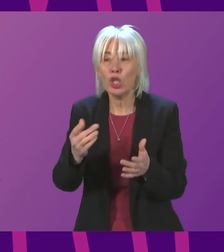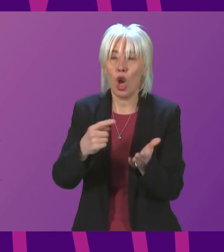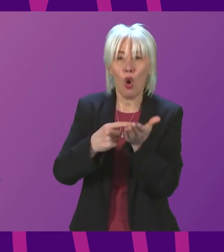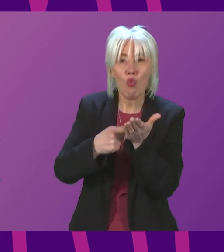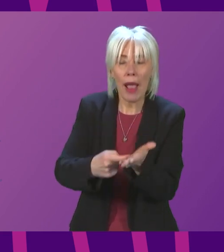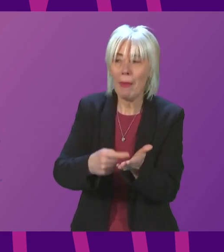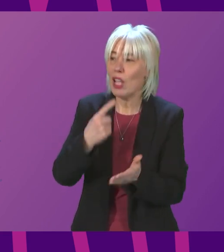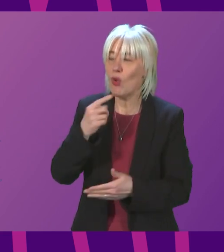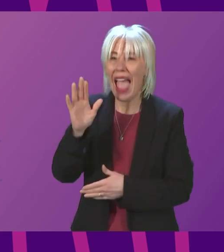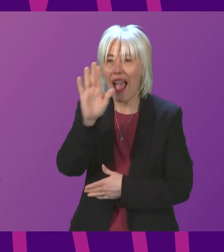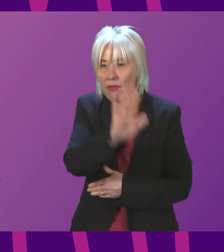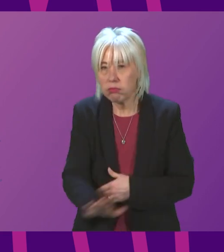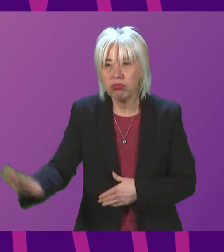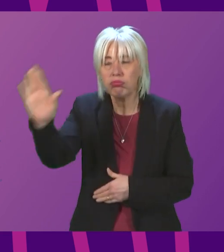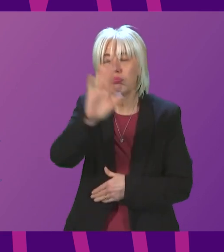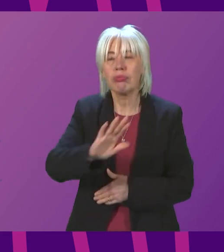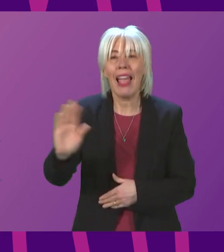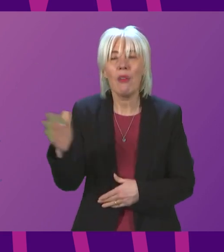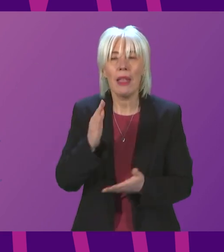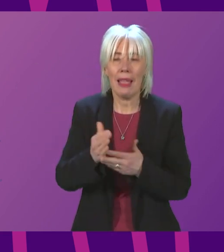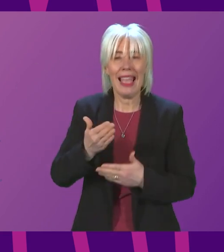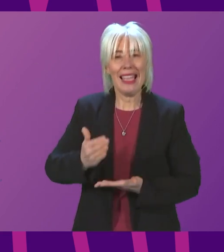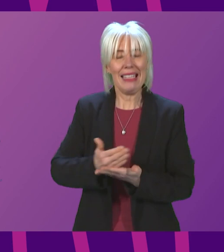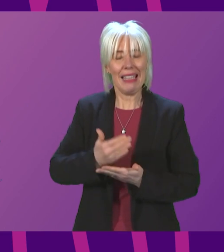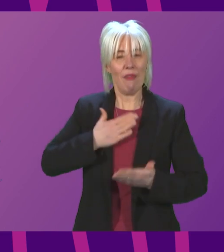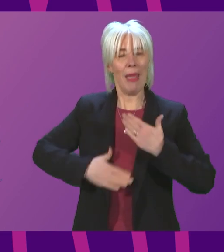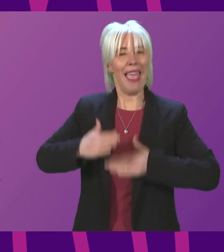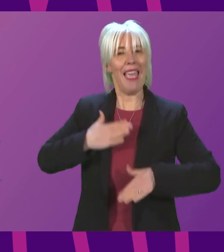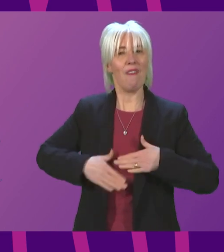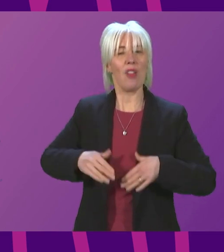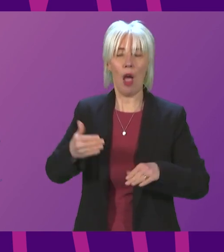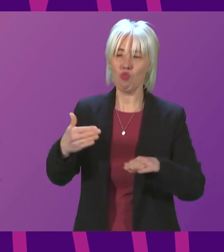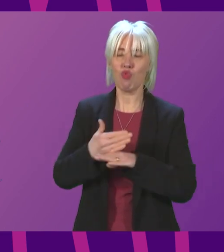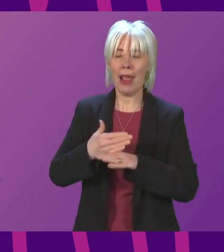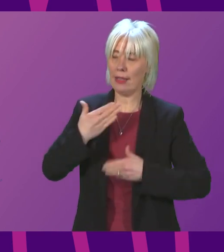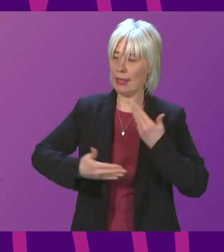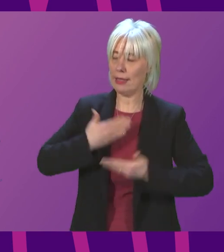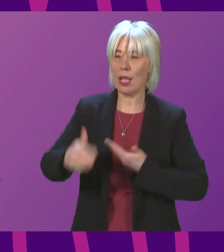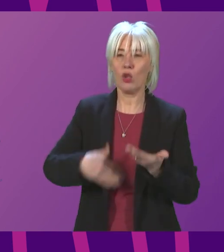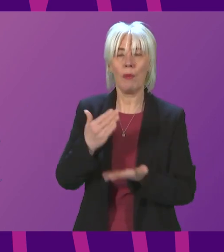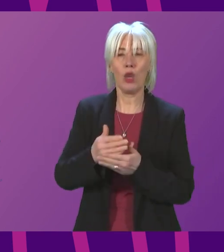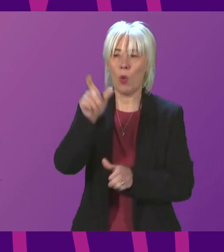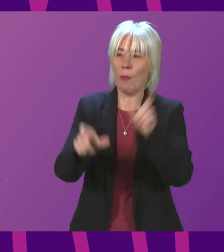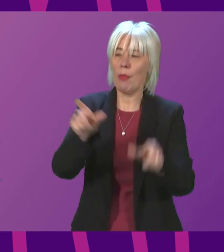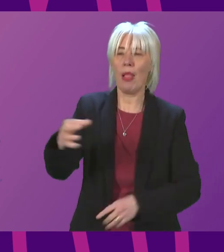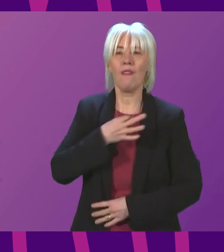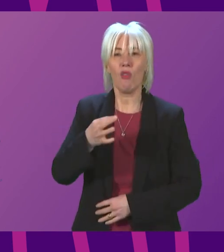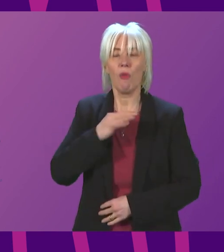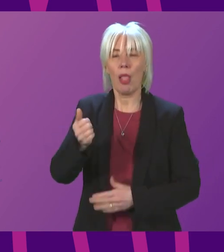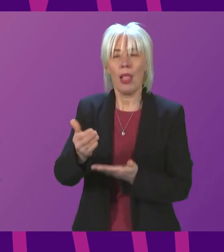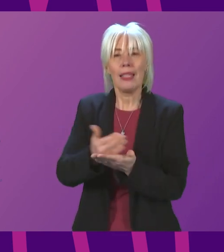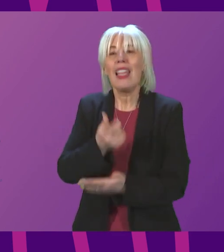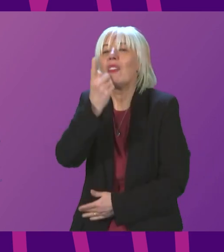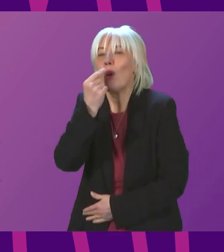everybody across the country to adopt safe behaviours and practices that help keep those most vulnerable as safe as possible